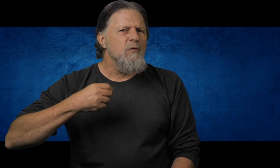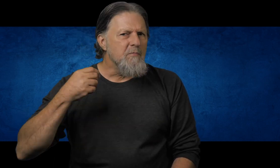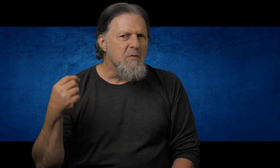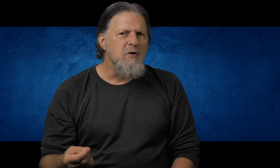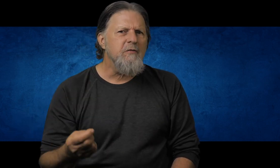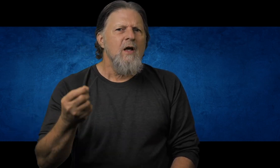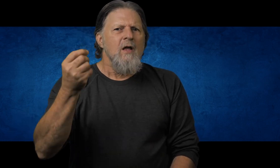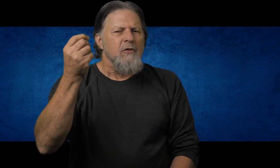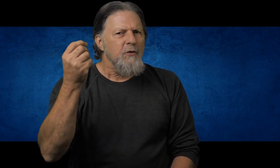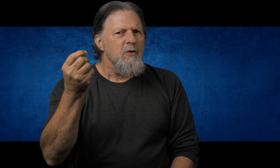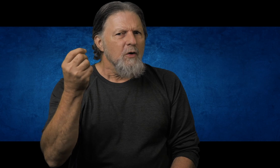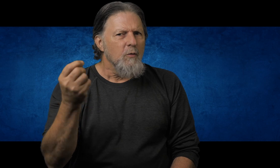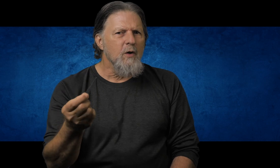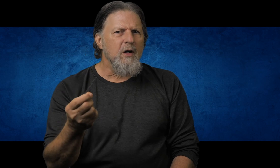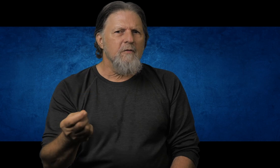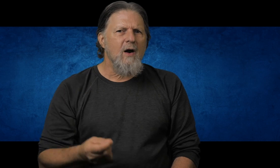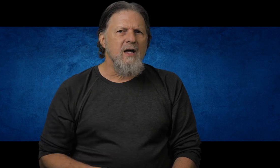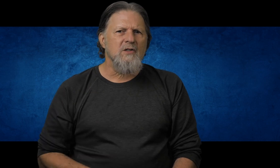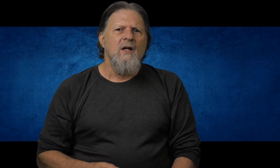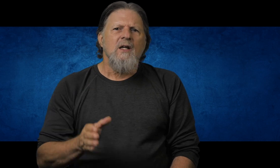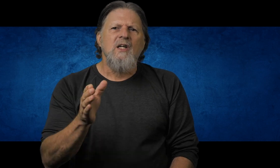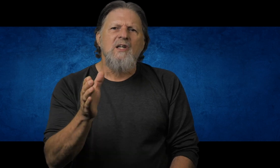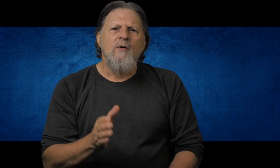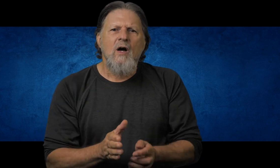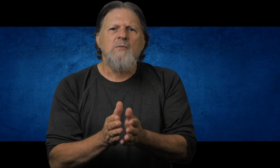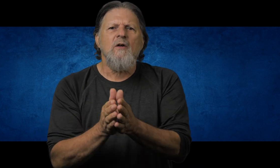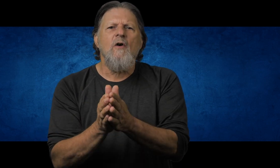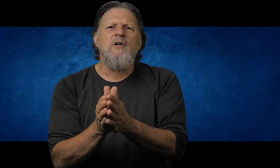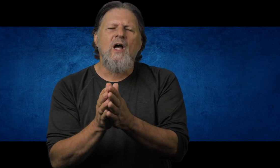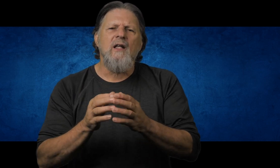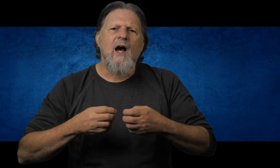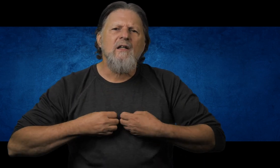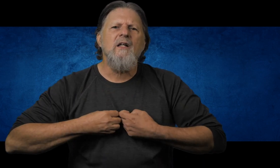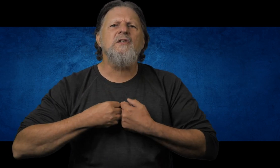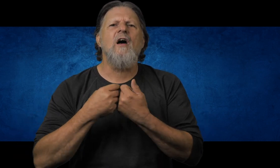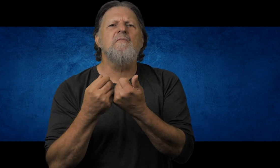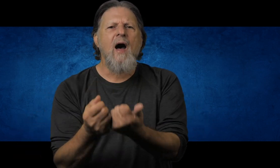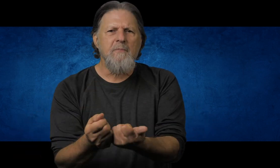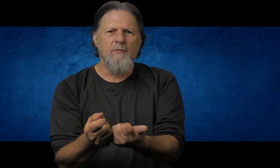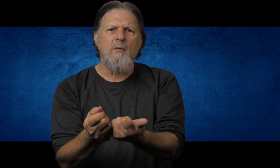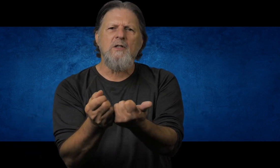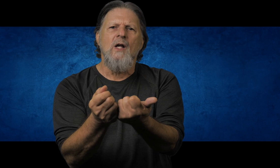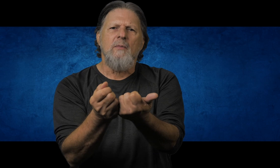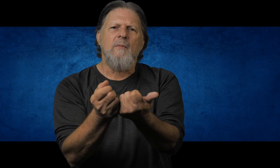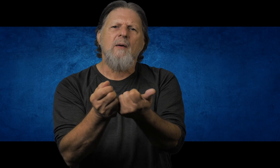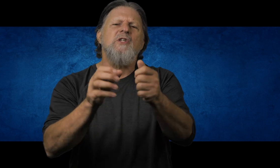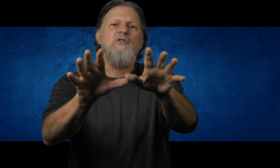removed through the work of Christ. See, Satan wants me to focus on the ugliness of my performance. But the Bible says,